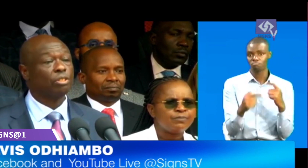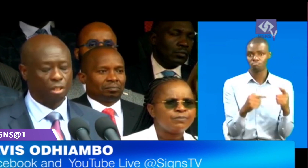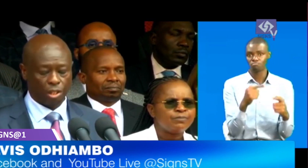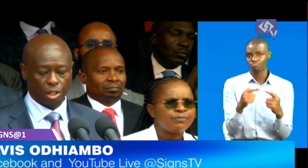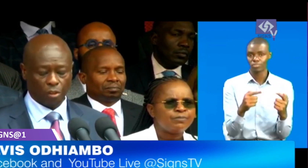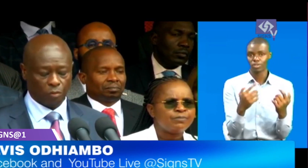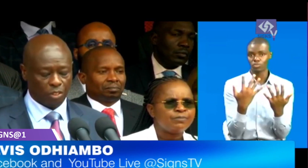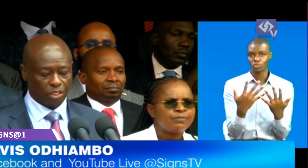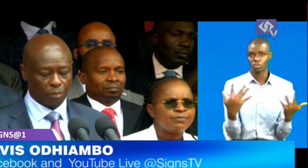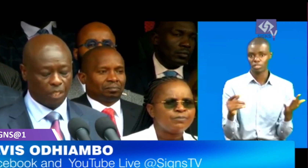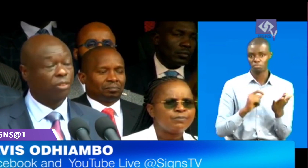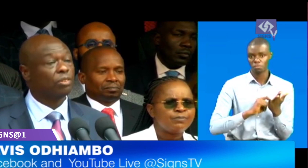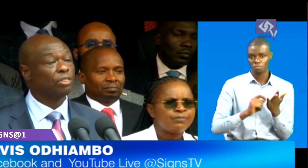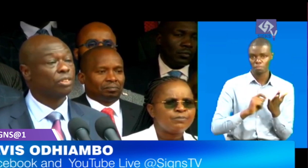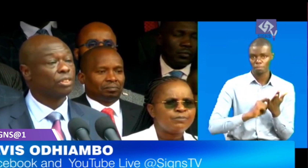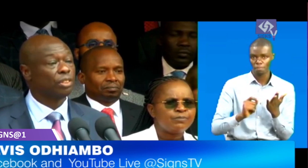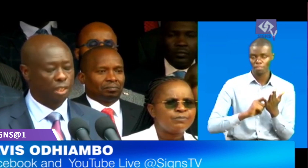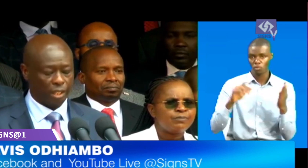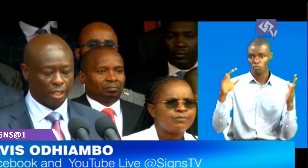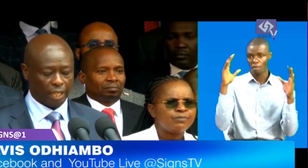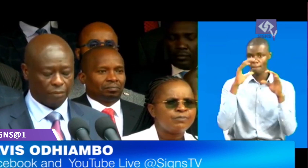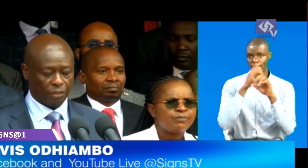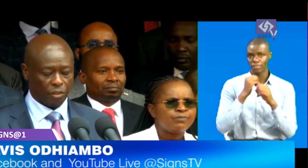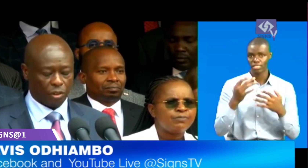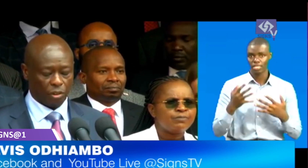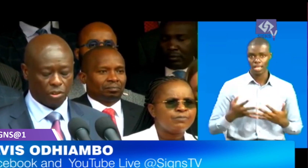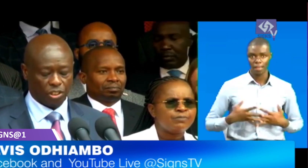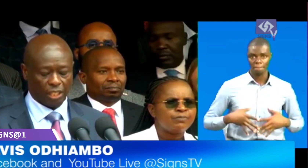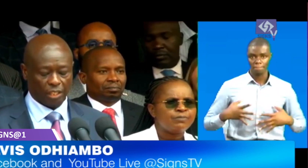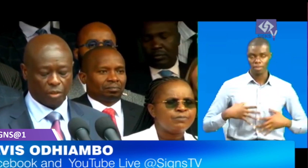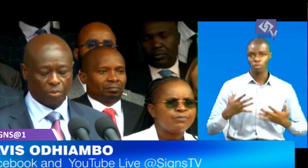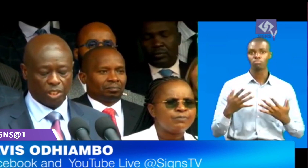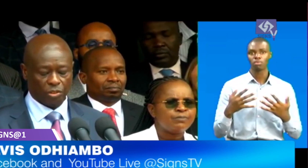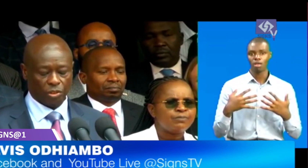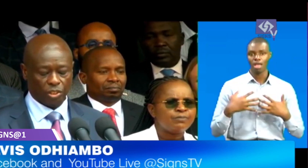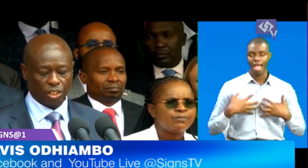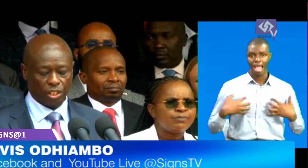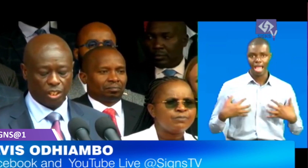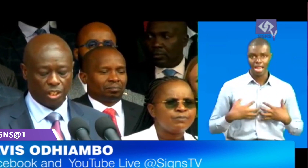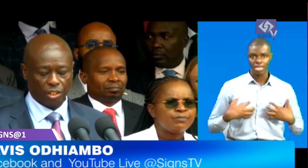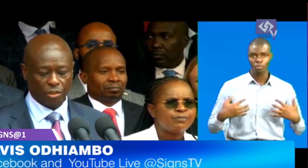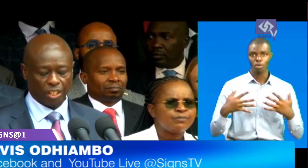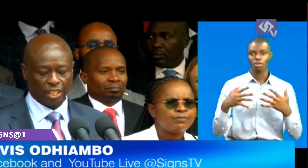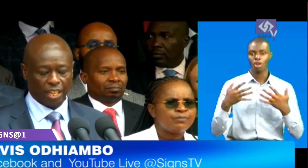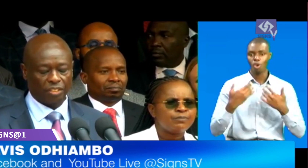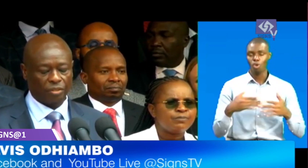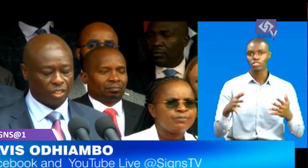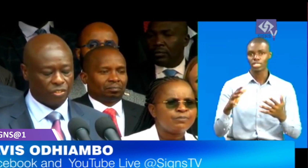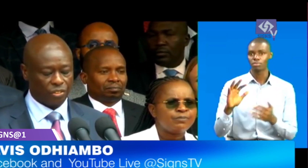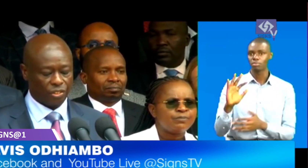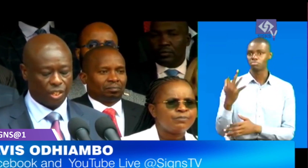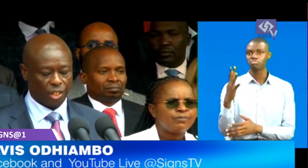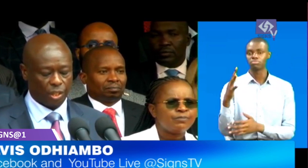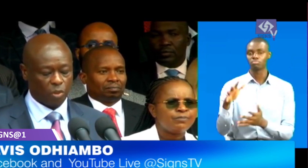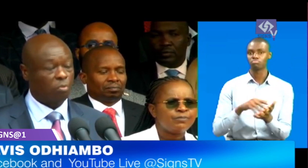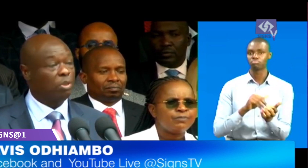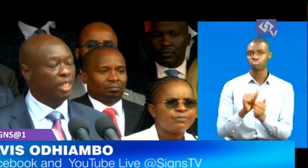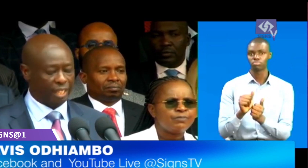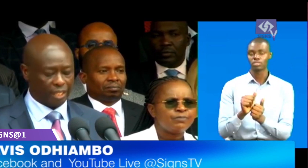Of missing persons, livestock lost and the crops destroyed to the enhanced rates. We'll be making